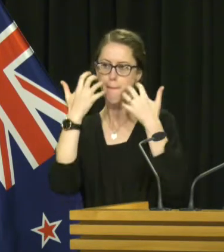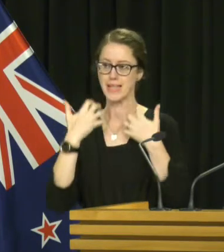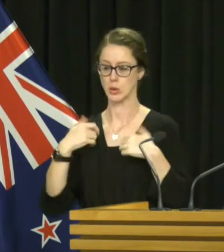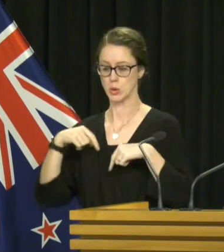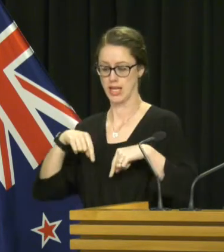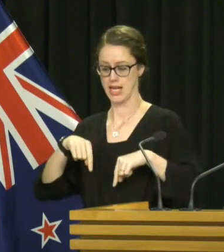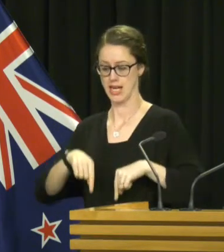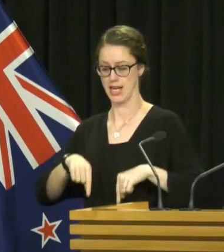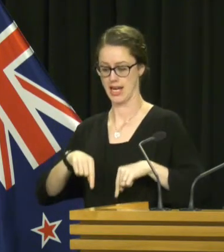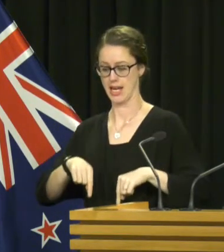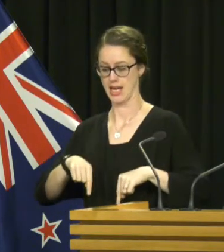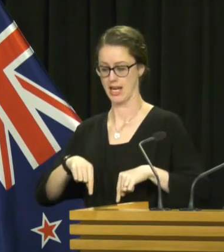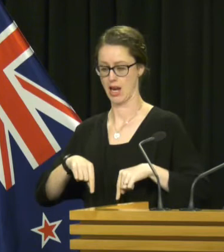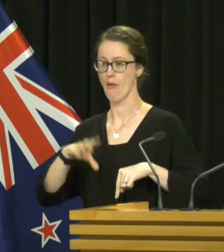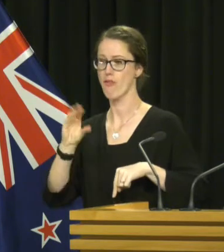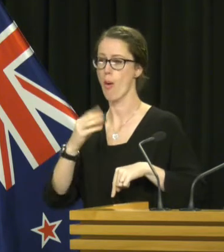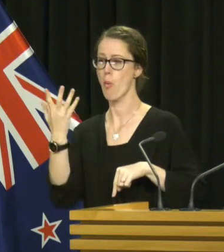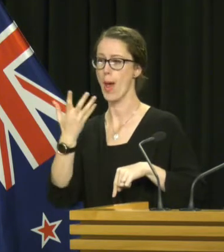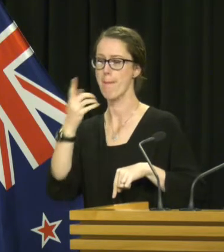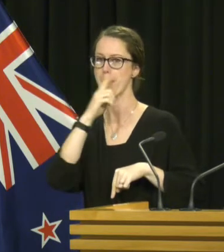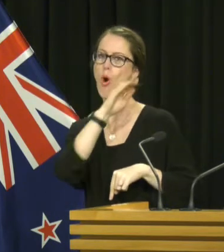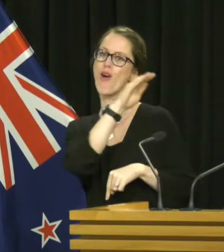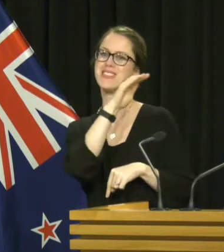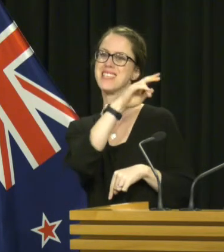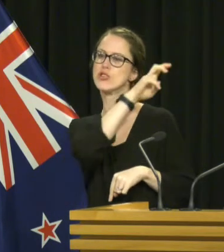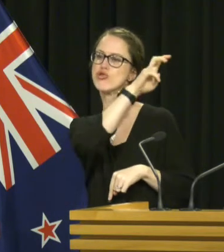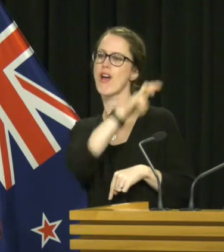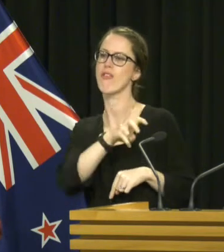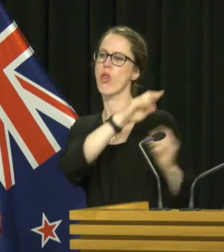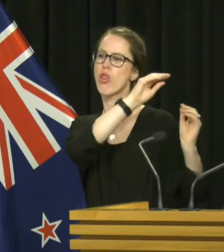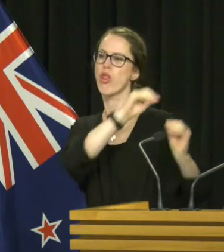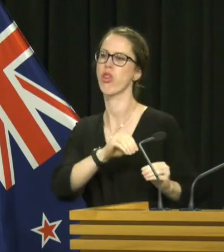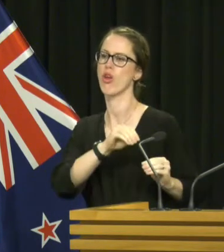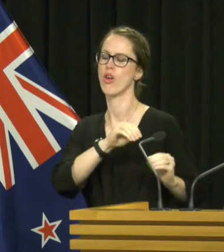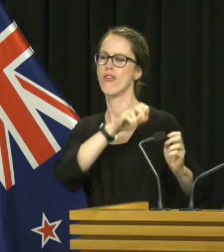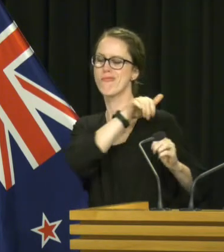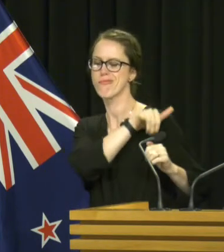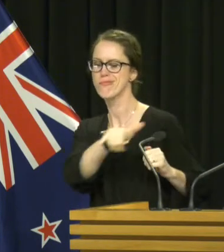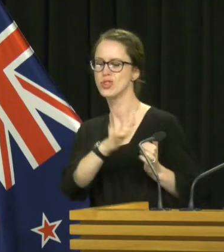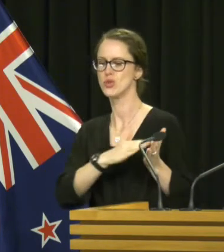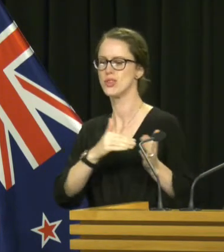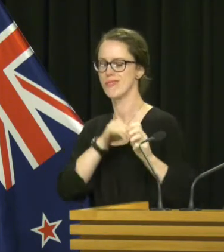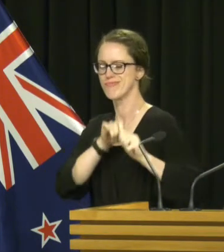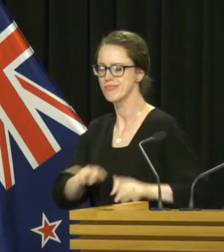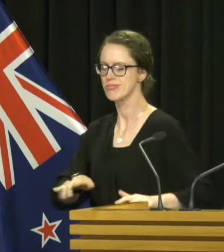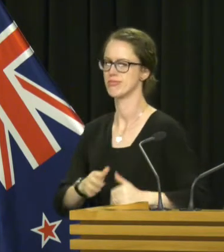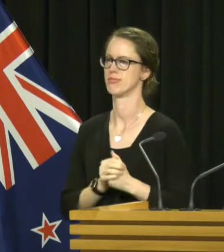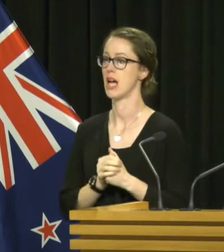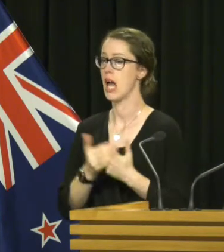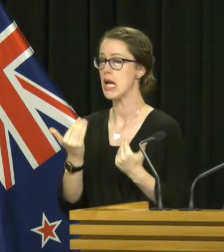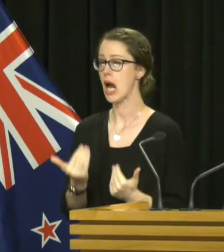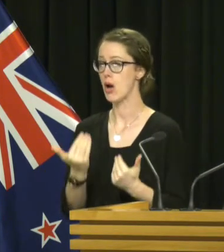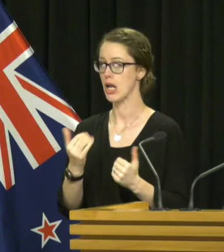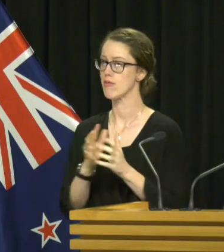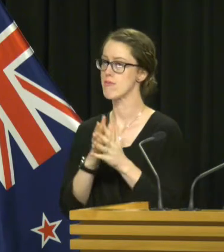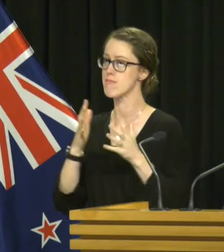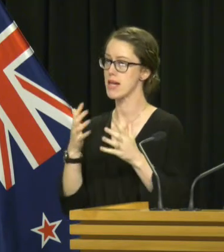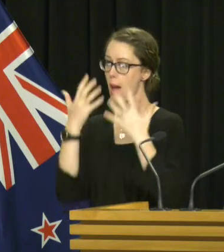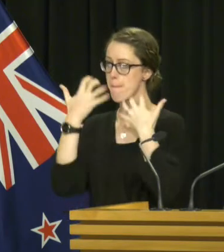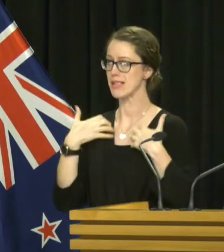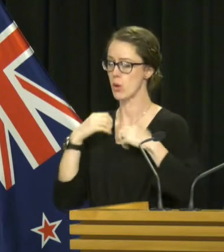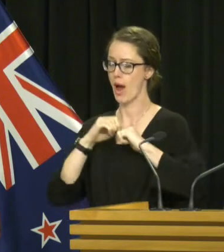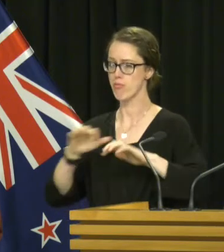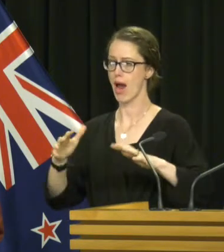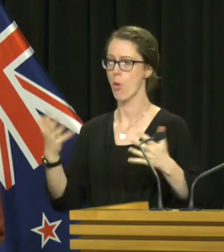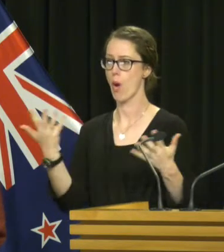here originated from travellers bringing the disease from overseas. There are currently significant measles